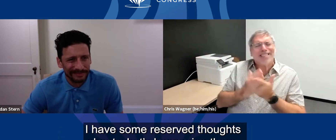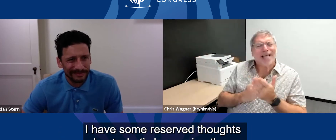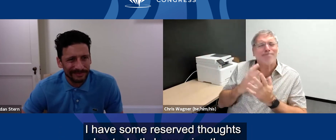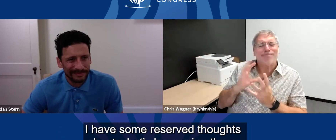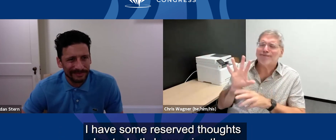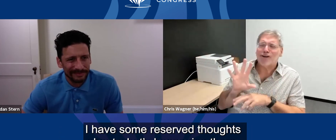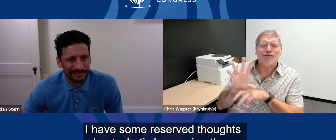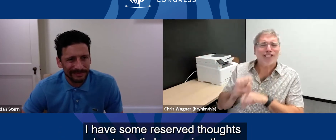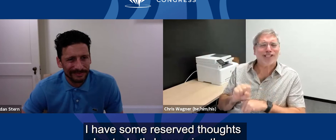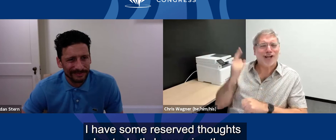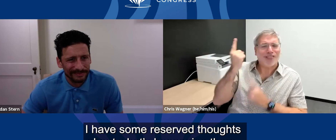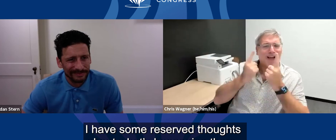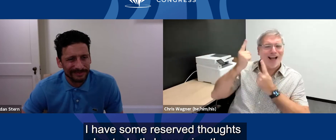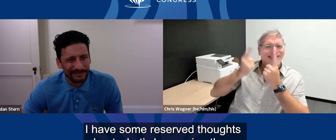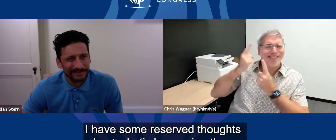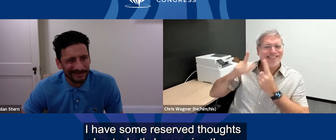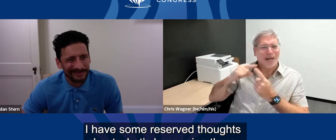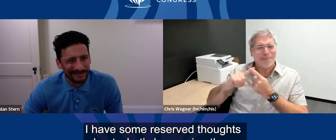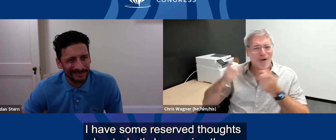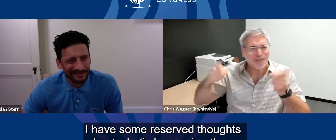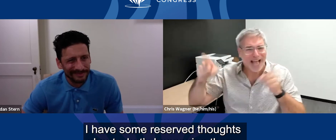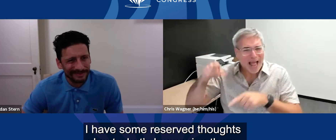thoughts about the things happening there.